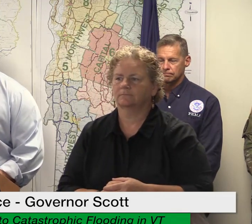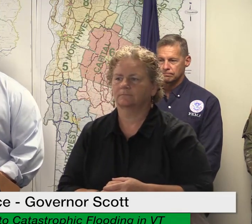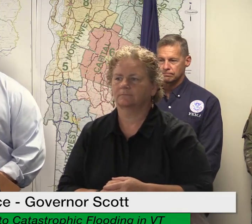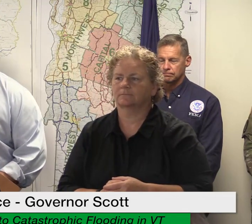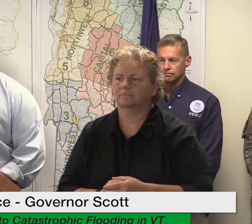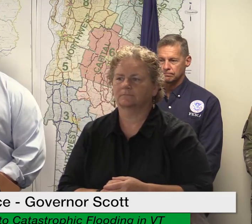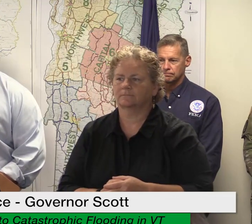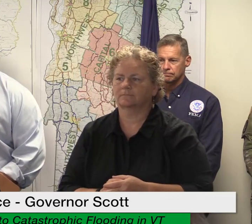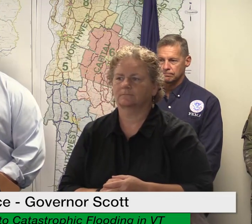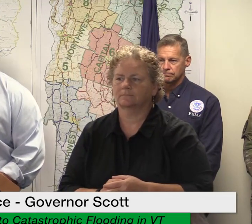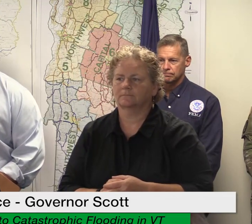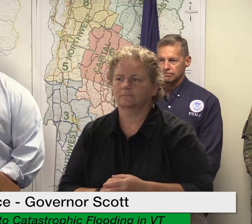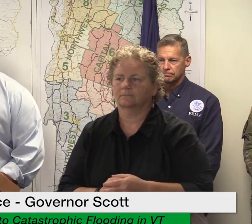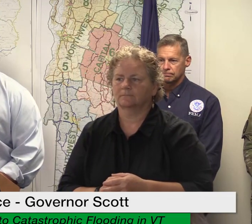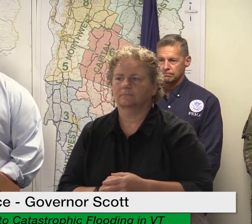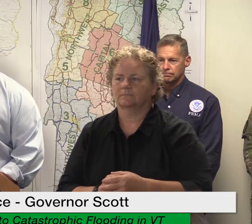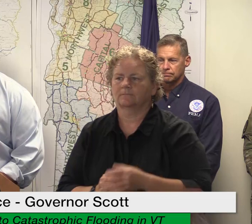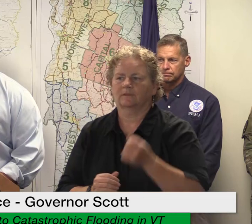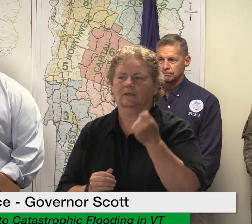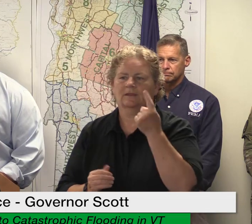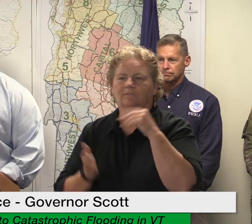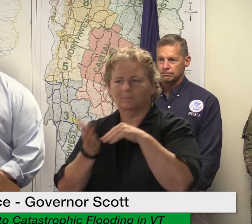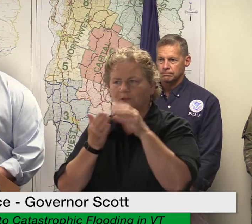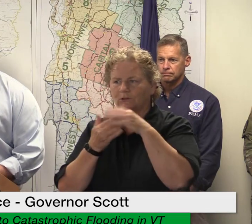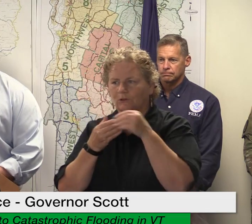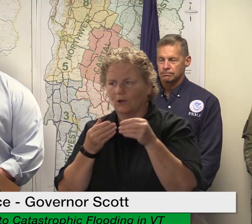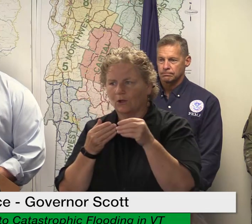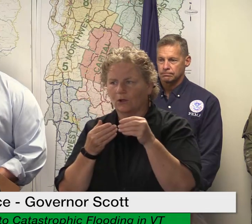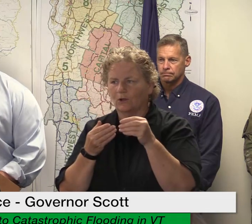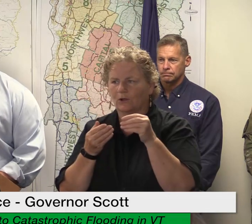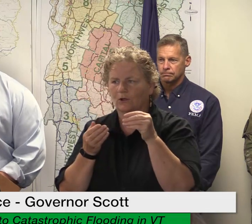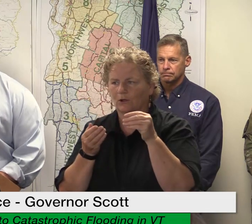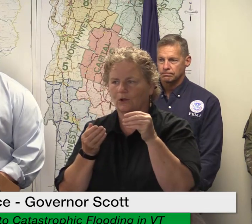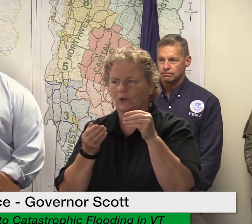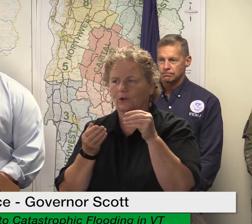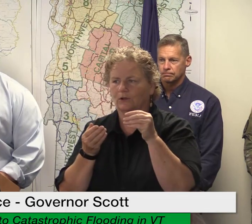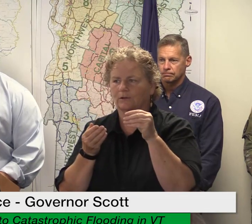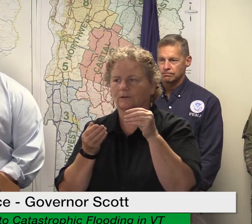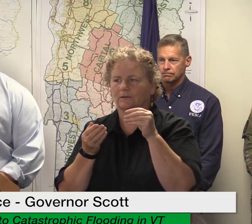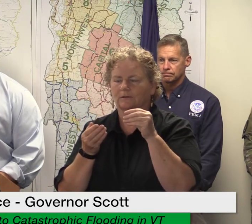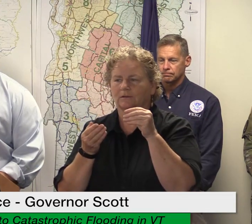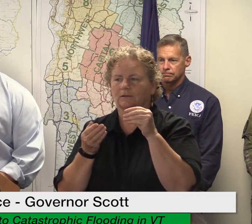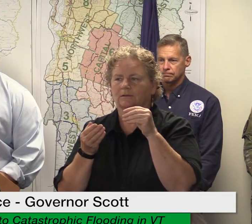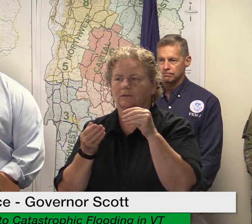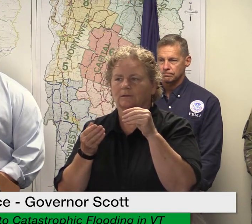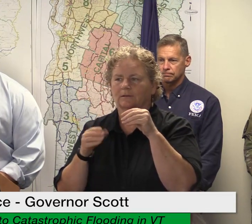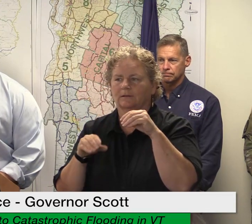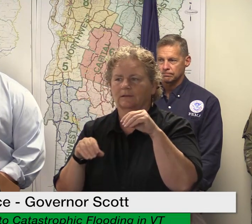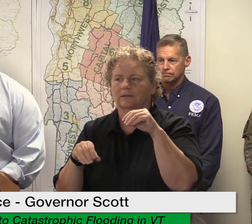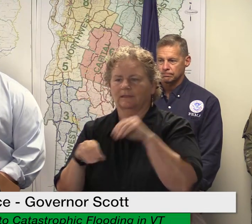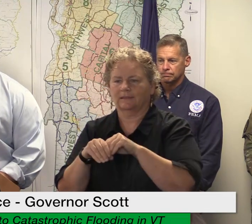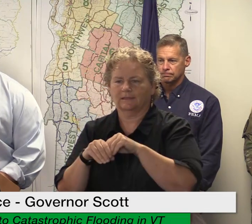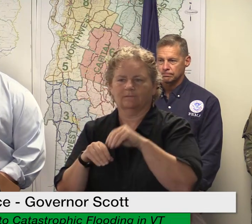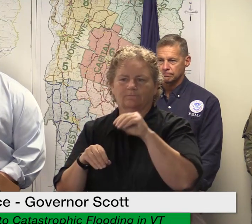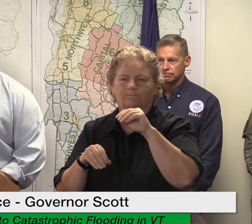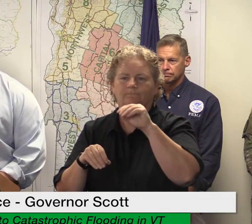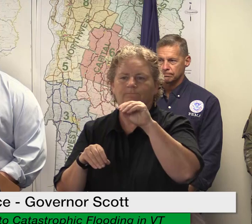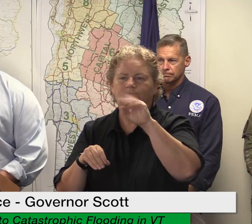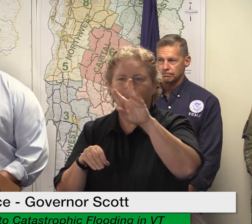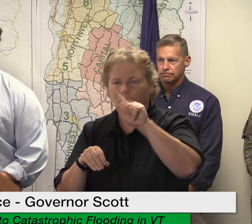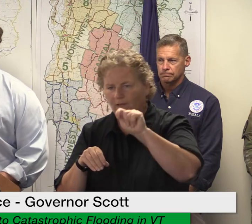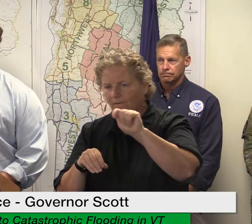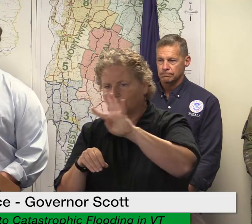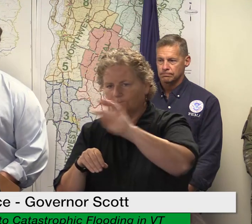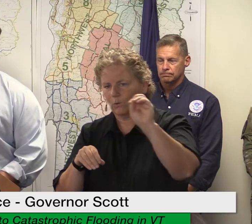this 11 million dollars to the 40 hardest hit towns is something that is immediate that can get money to their pocket to continue their relief efforts